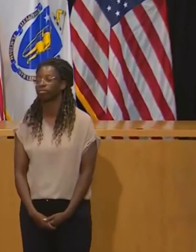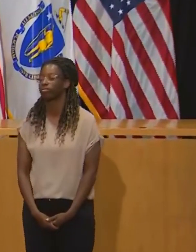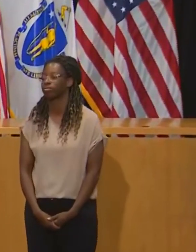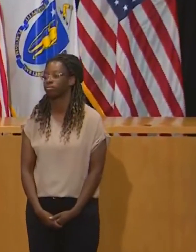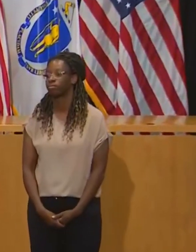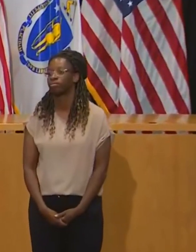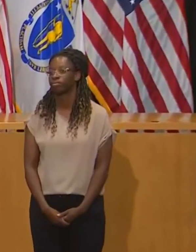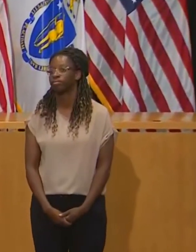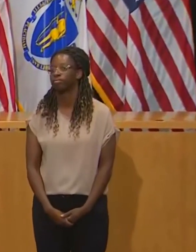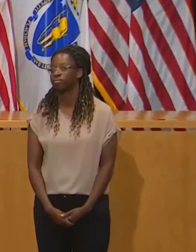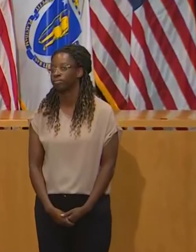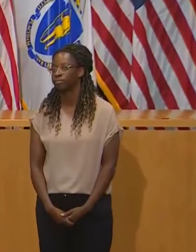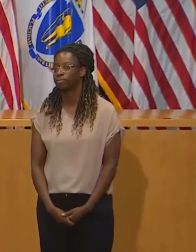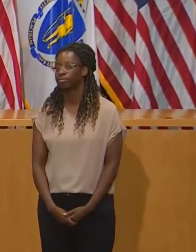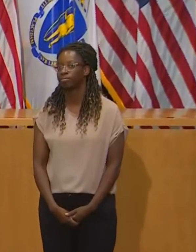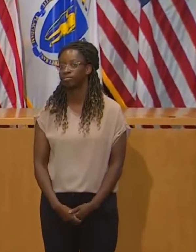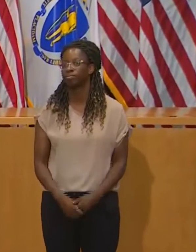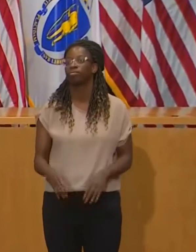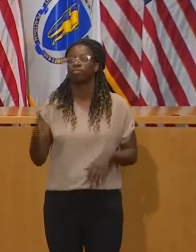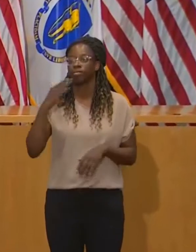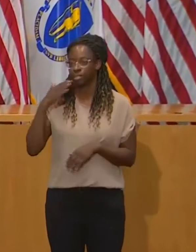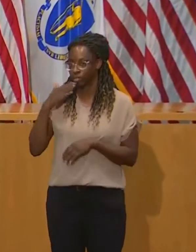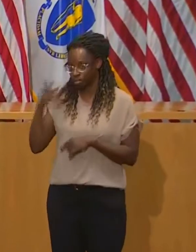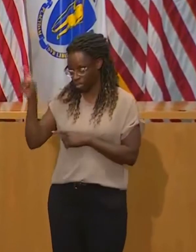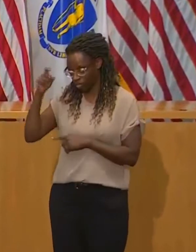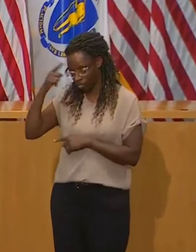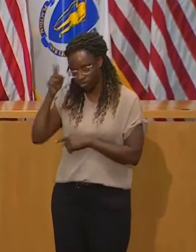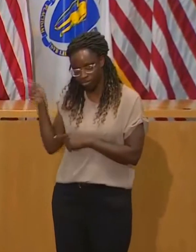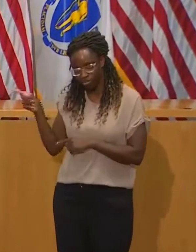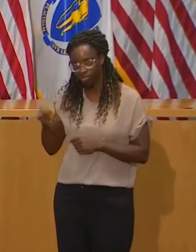Governor, Lieutenant Governor, good afternoon. Good everyone.